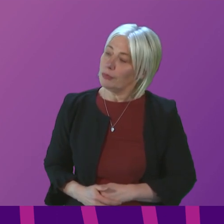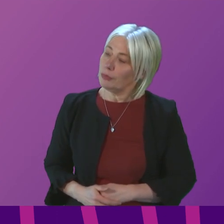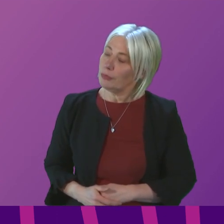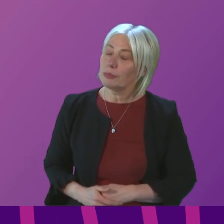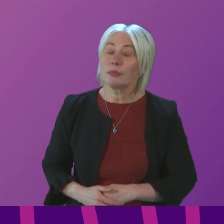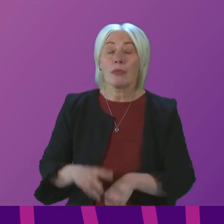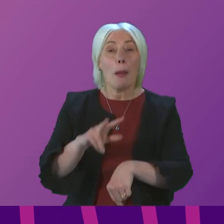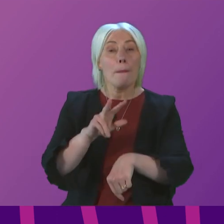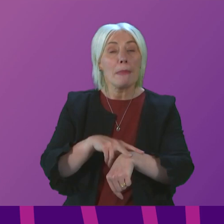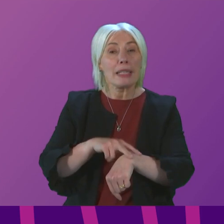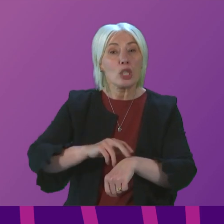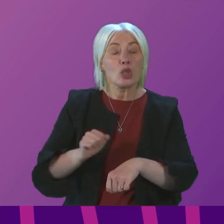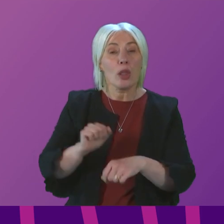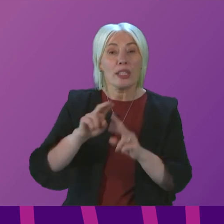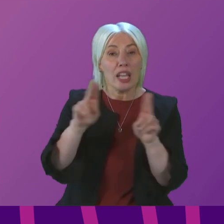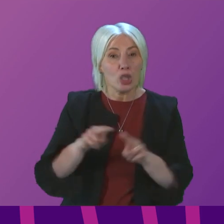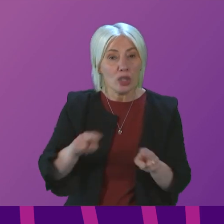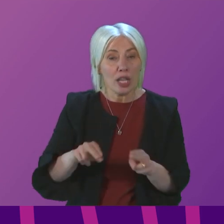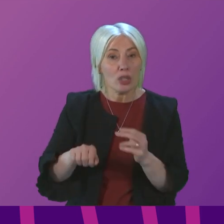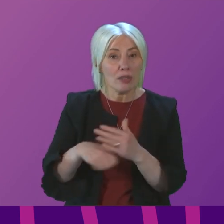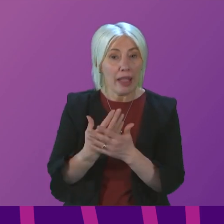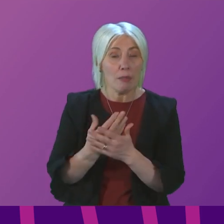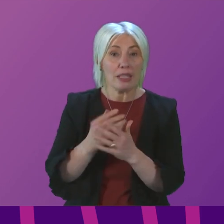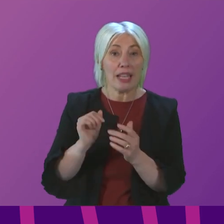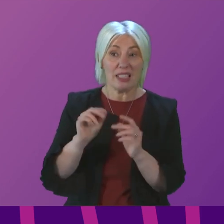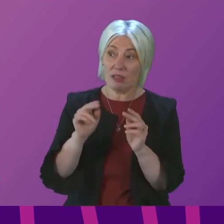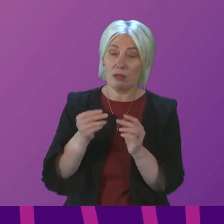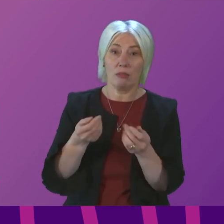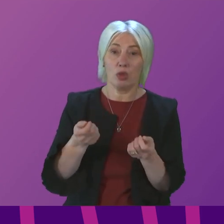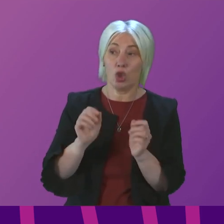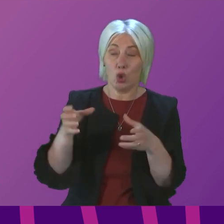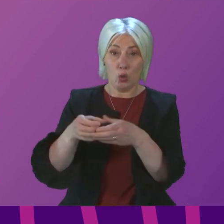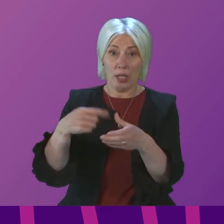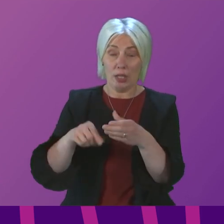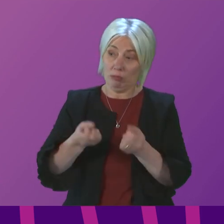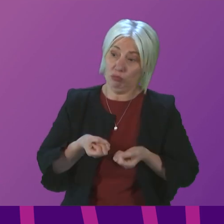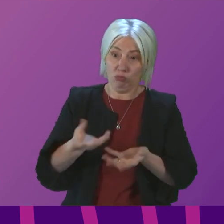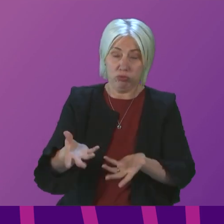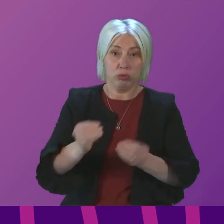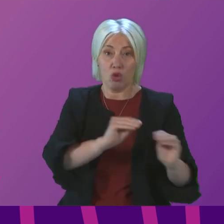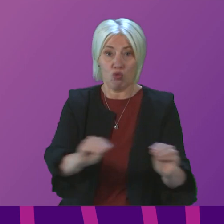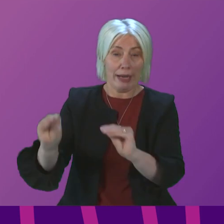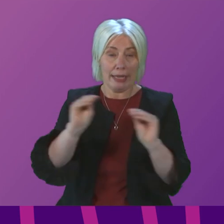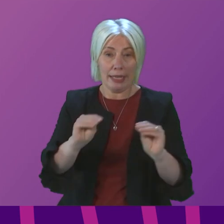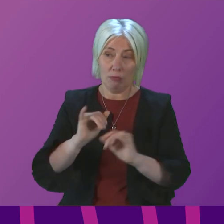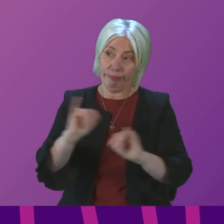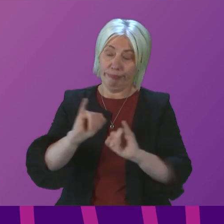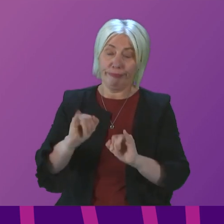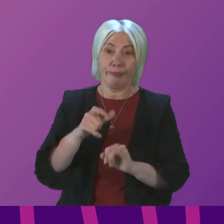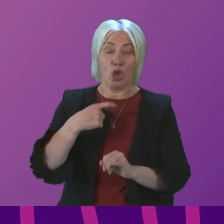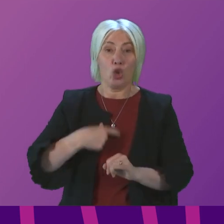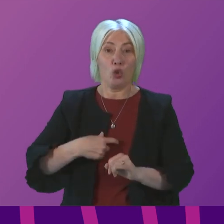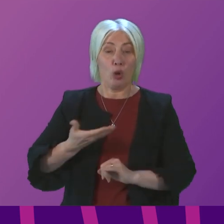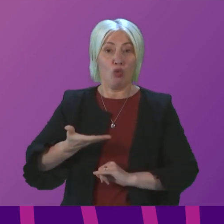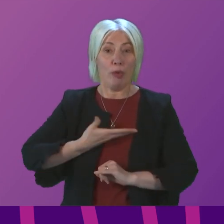Police Scotland's International Development and Innovation Unit continues to provide training to some of the world's most serious human rights abusers.